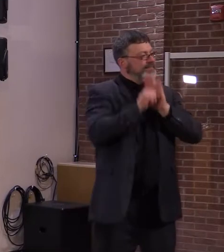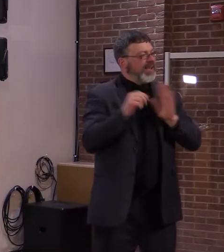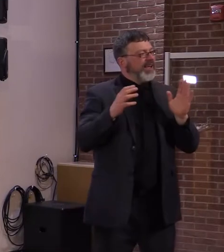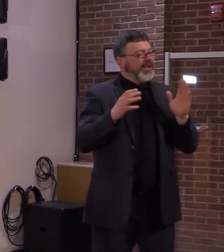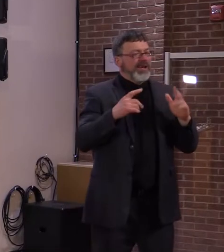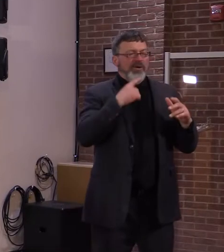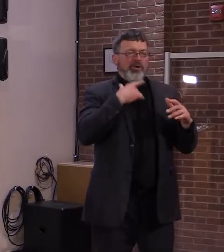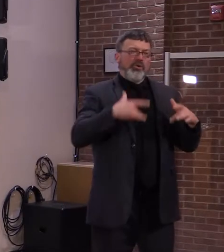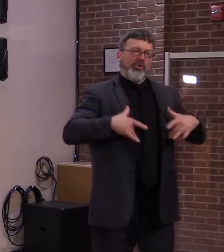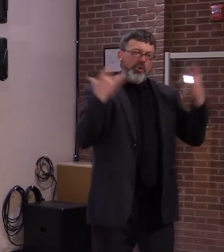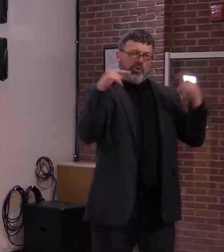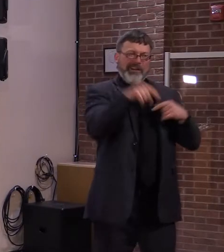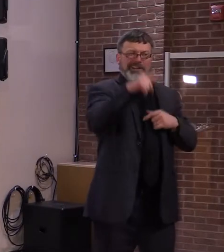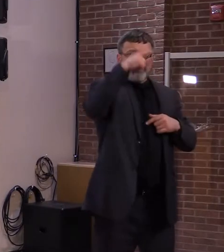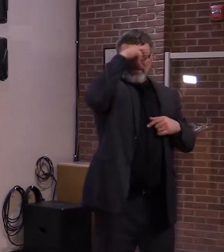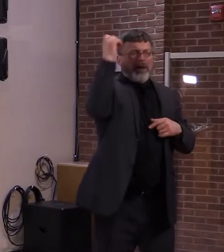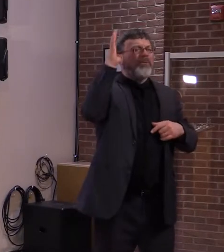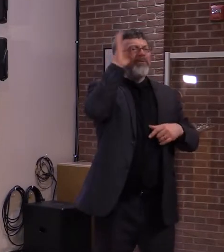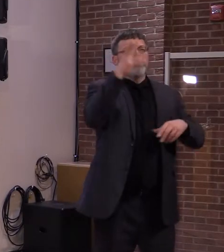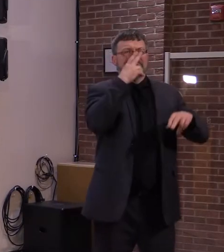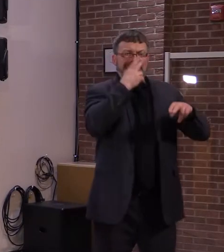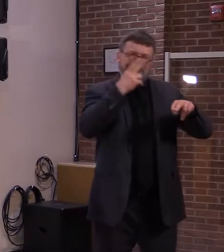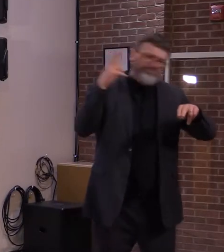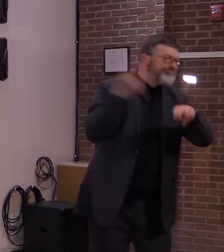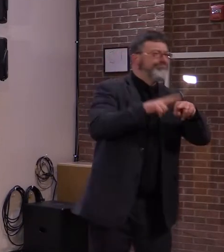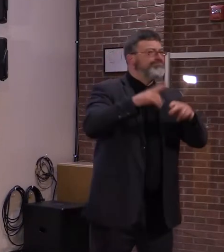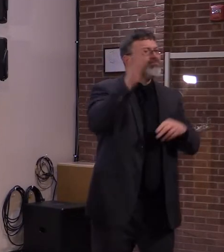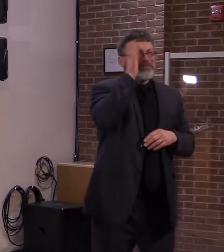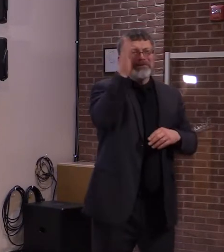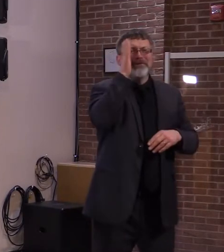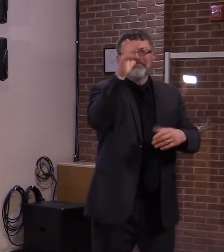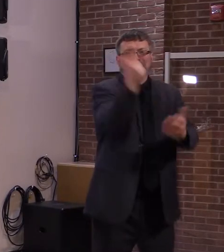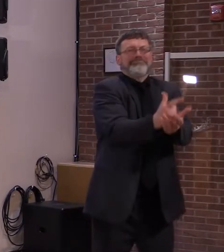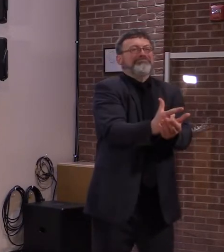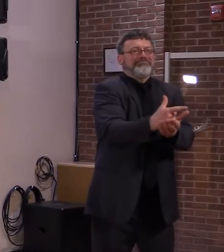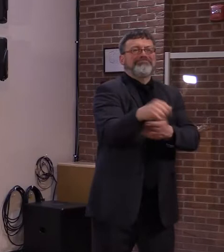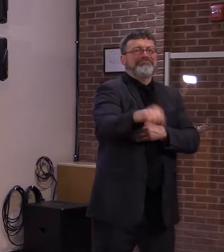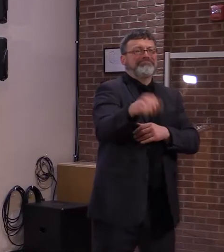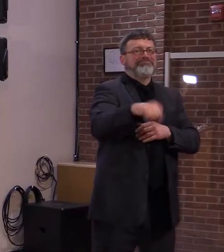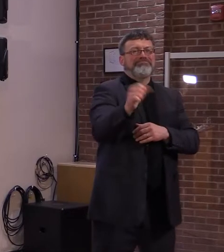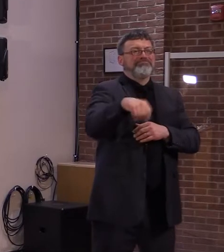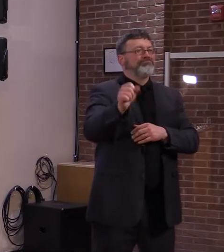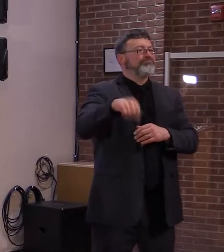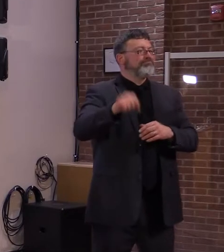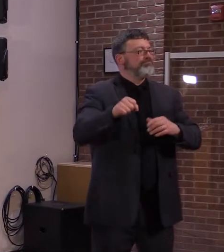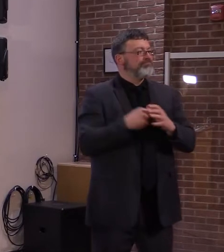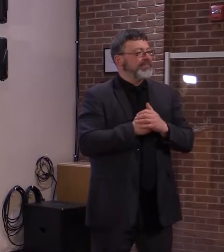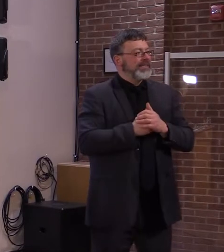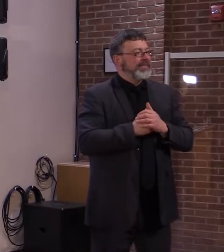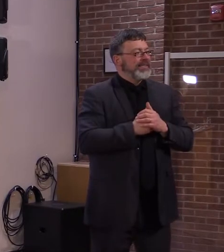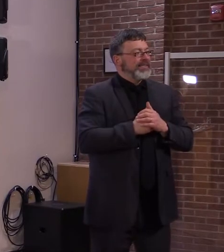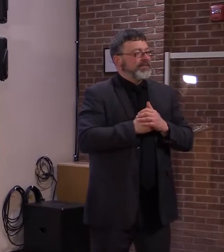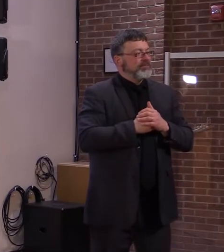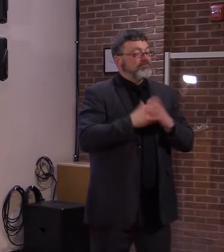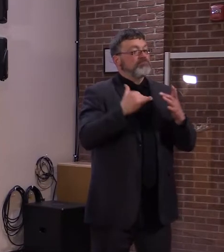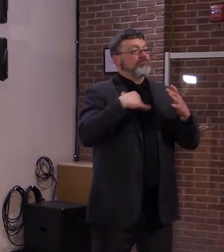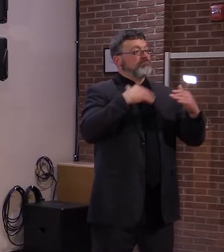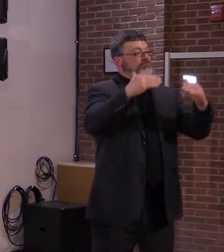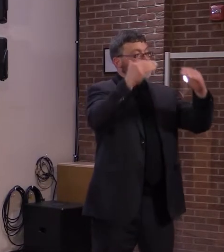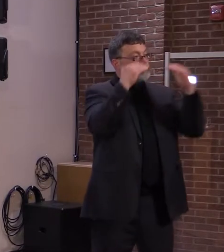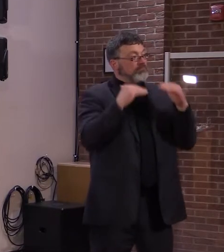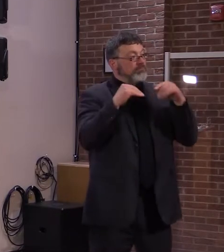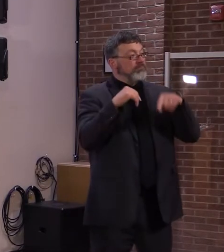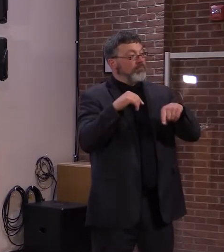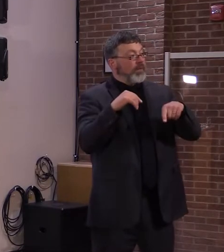on Friday, Dr. Levine and I mentioned that Saturday, last Saturday, was National Drug Take-Back Day. As we said, during